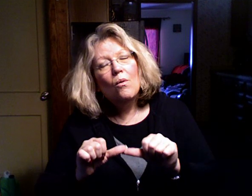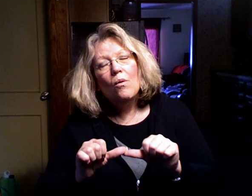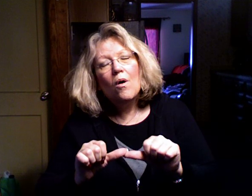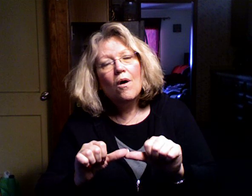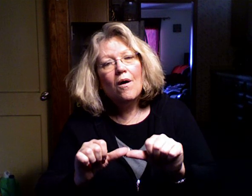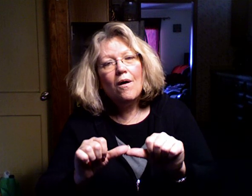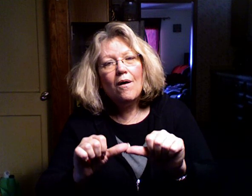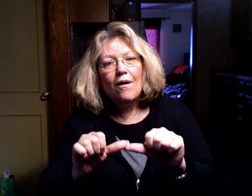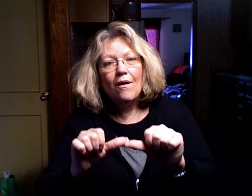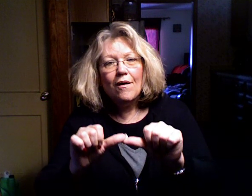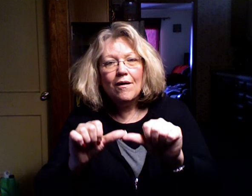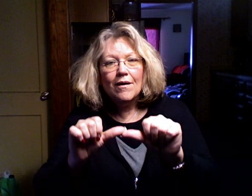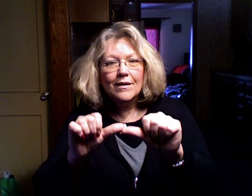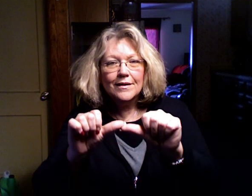home